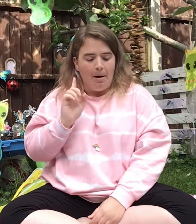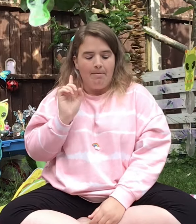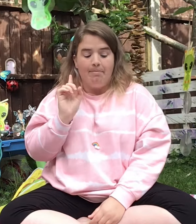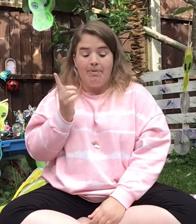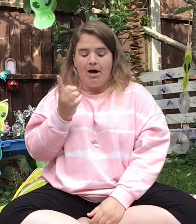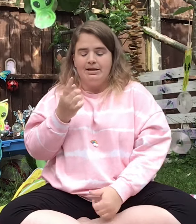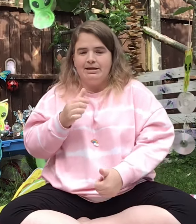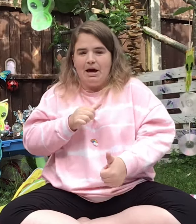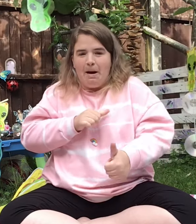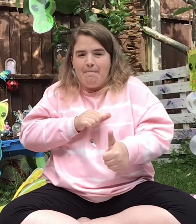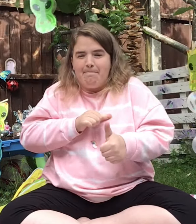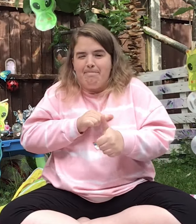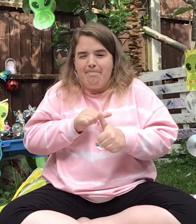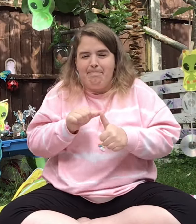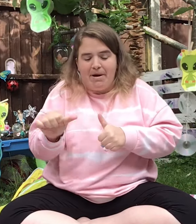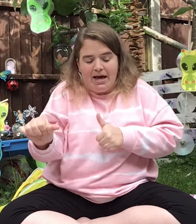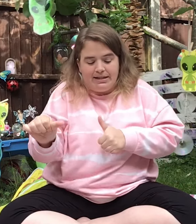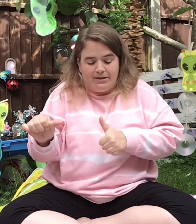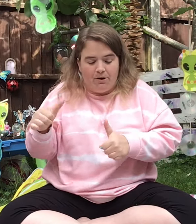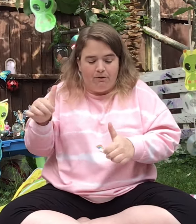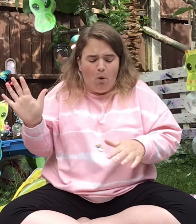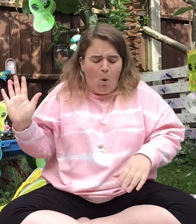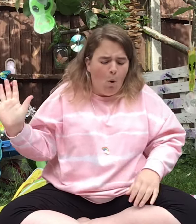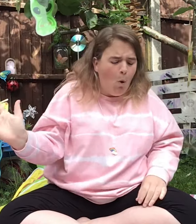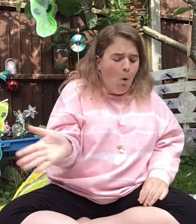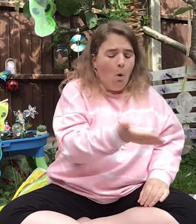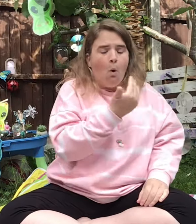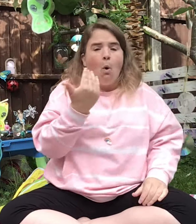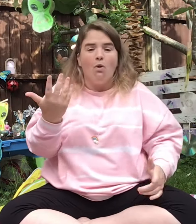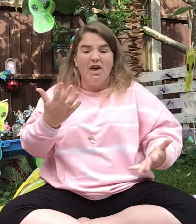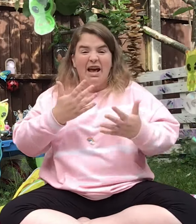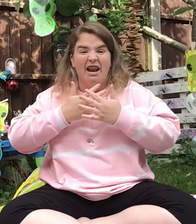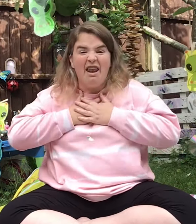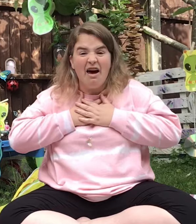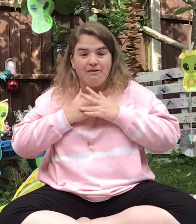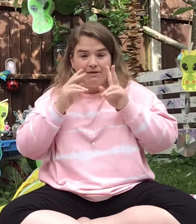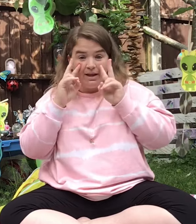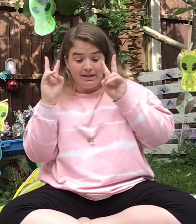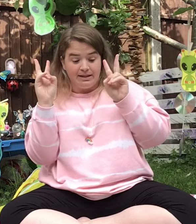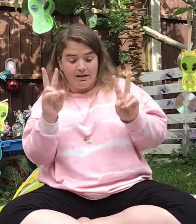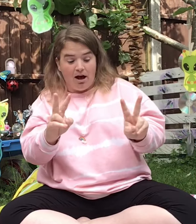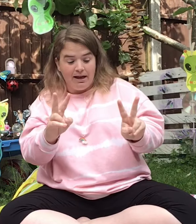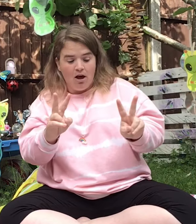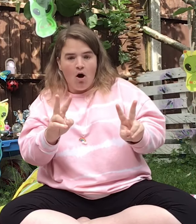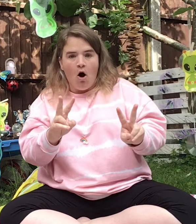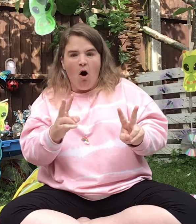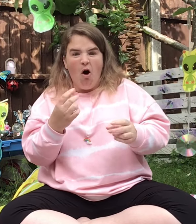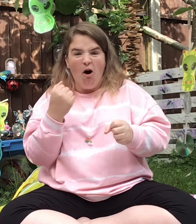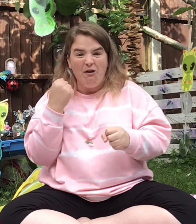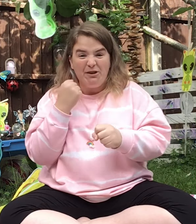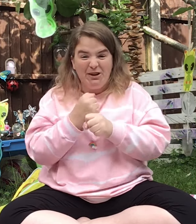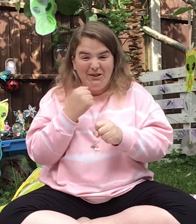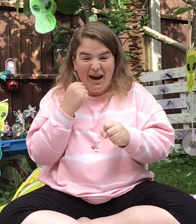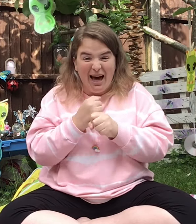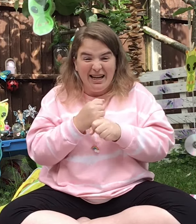But best of all, they love the sight of granny